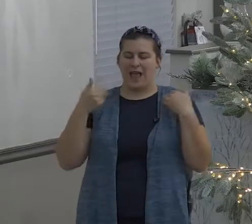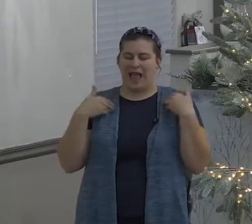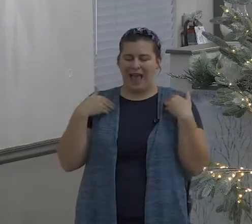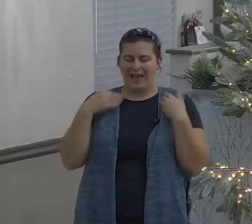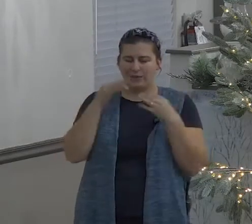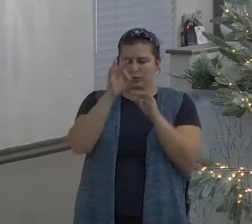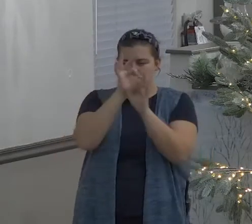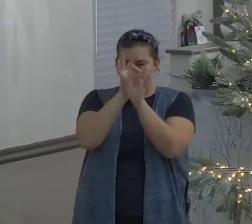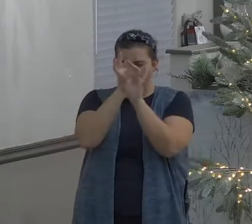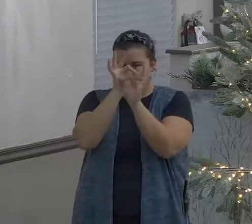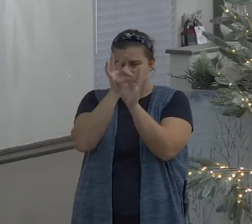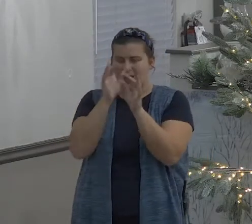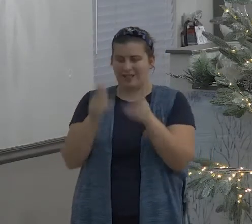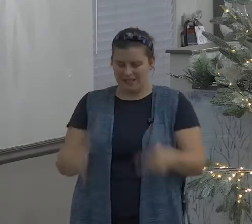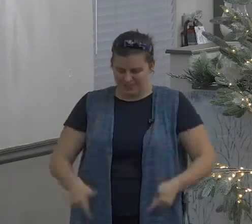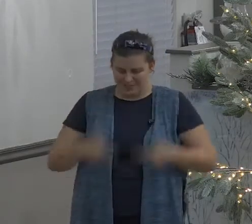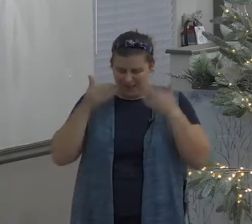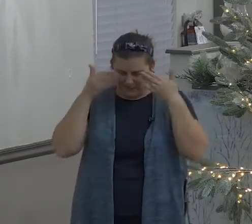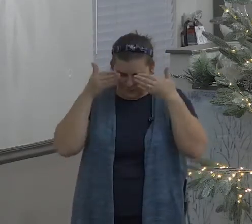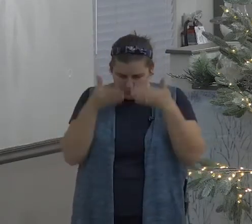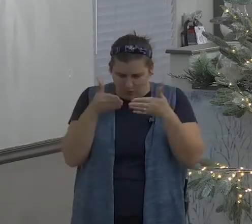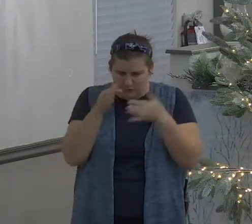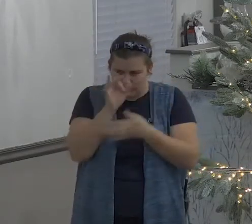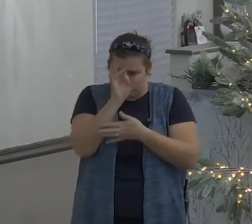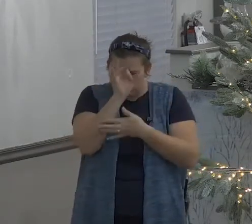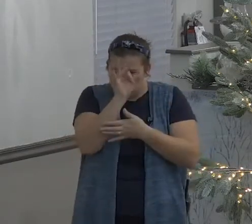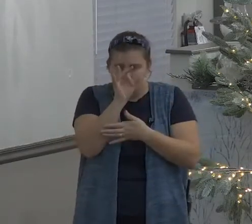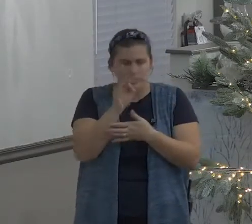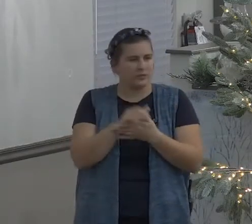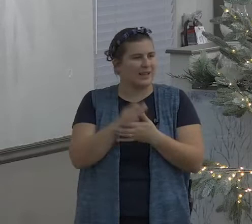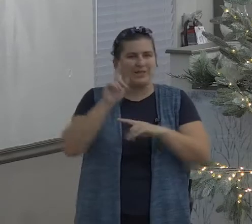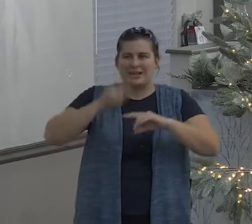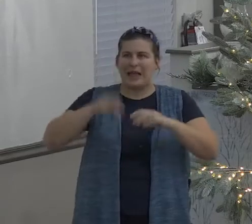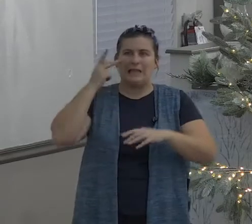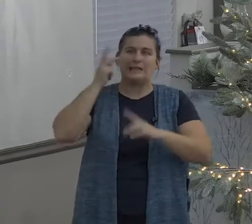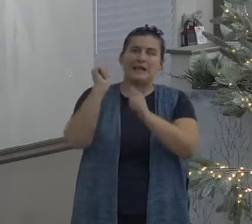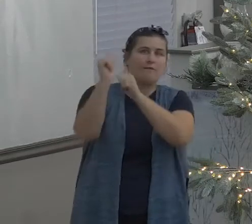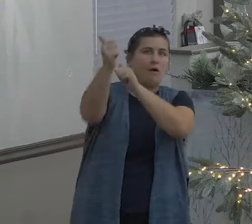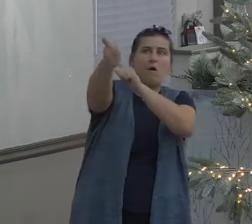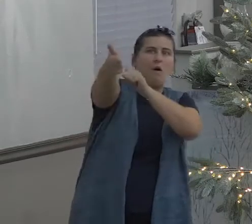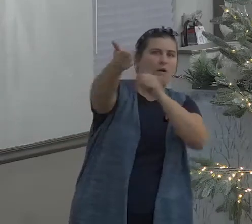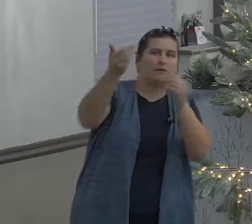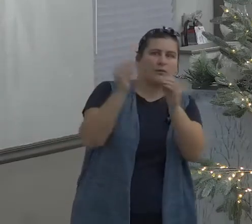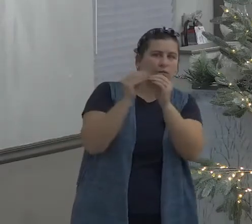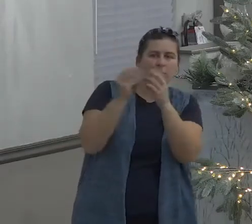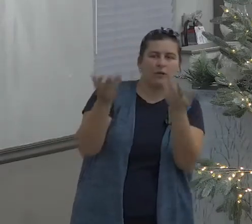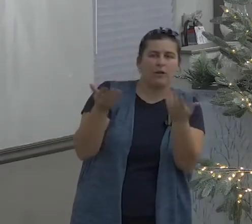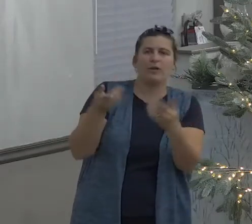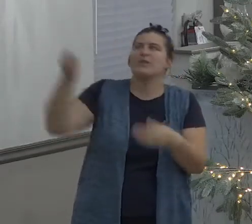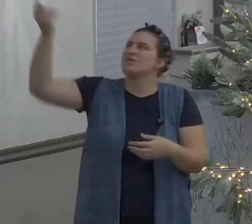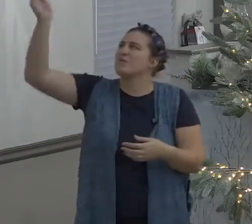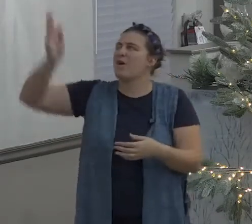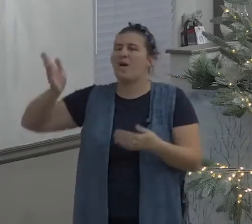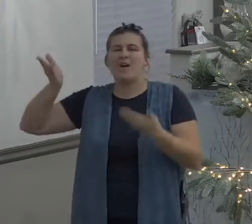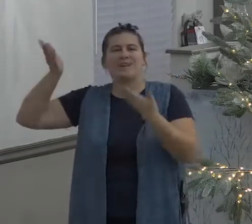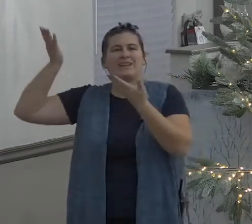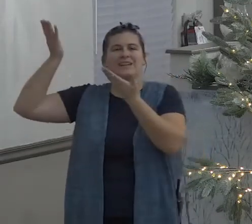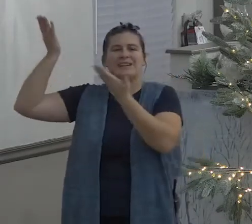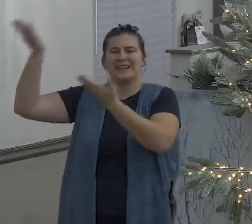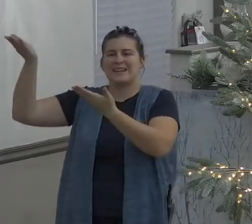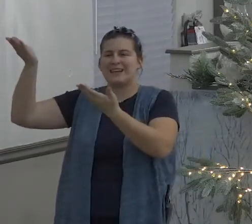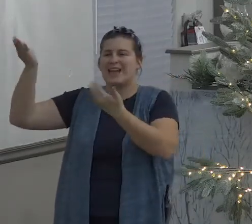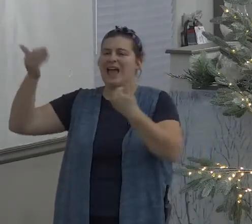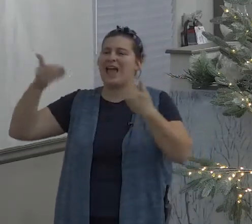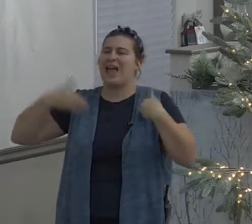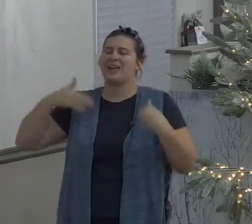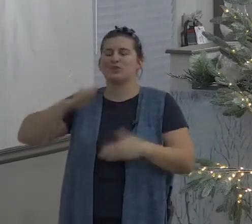important for us to look at this there are obstacles ahead that only God sees we see this little dot in front of